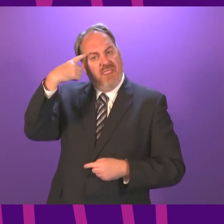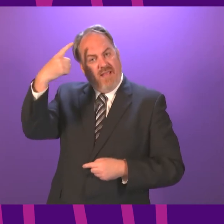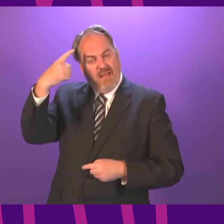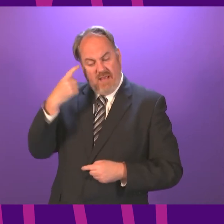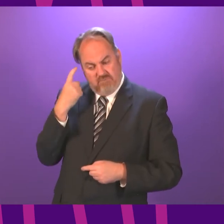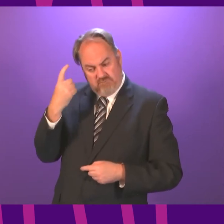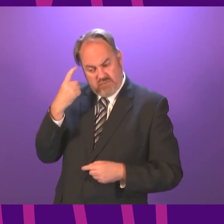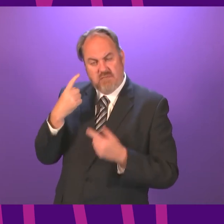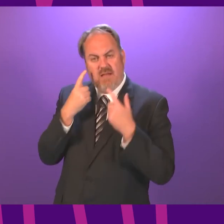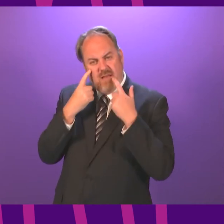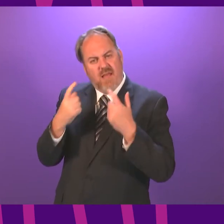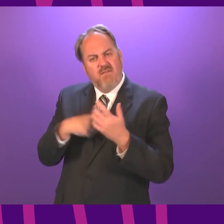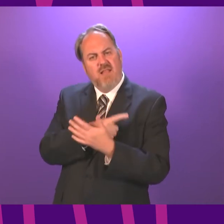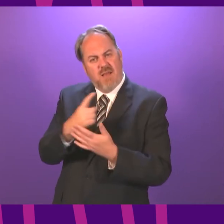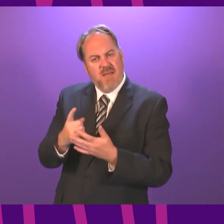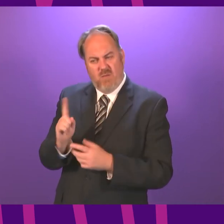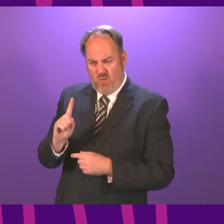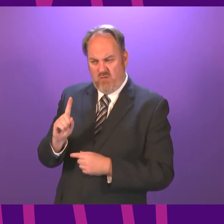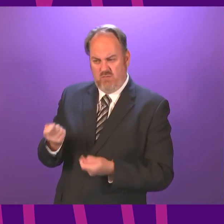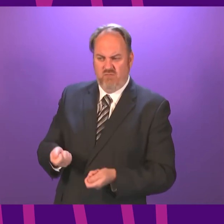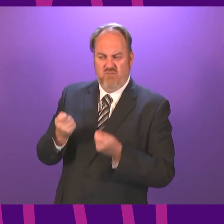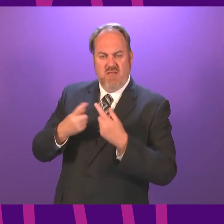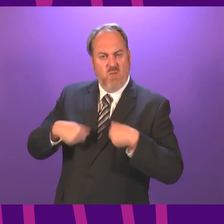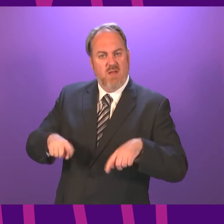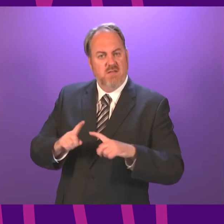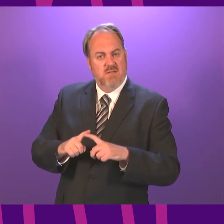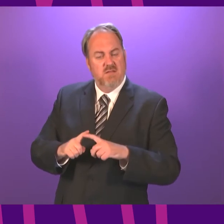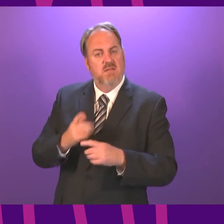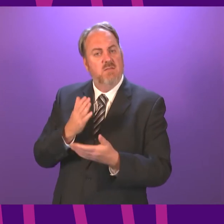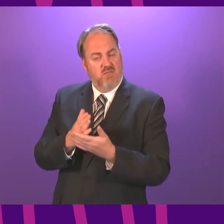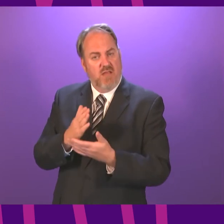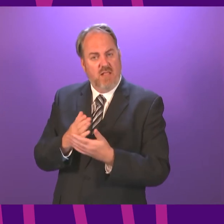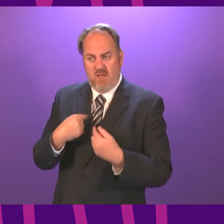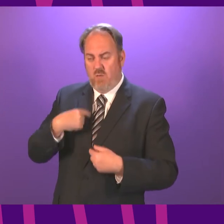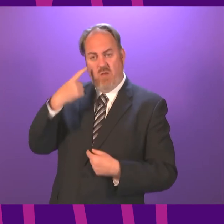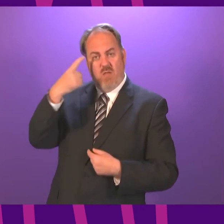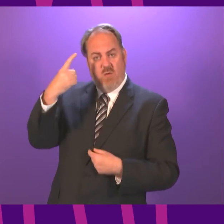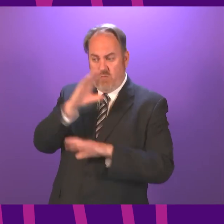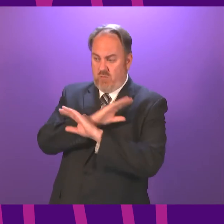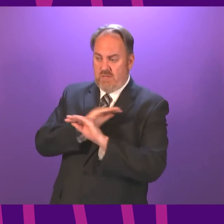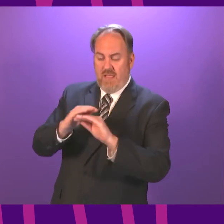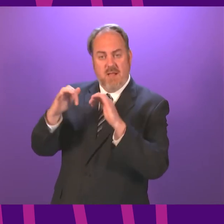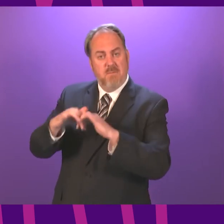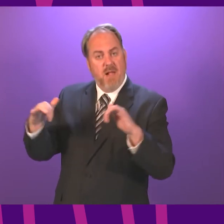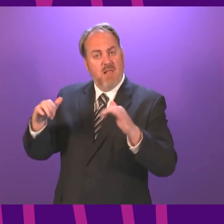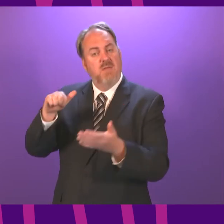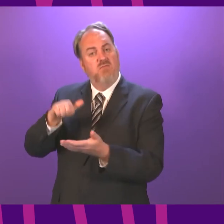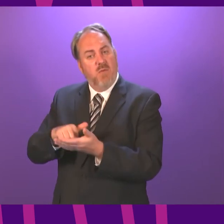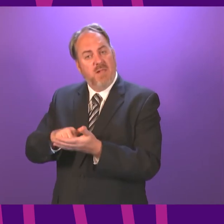reflect very carefully on the points that the Presiding Officer has made. We felt we were notifying Parliament properly, because on the